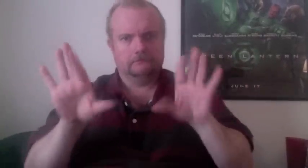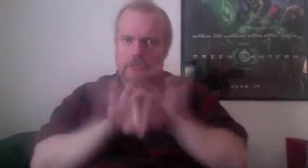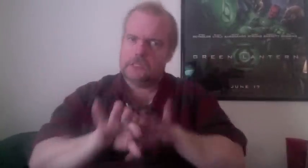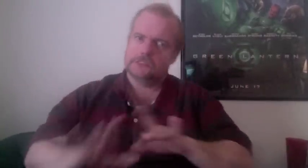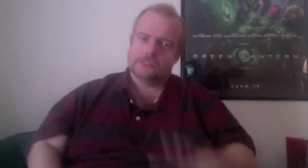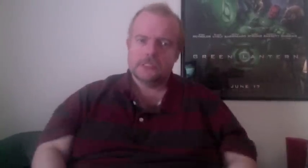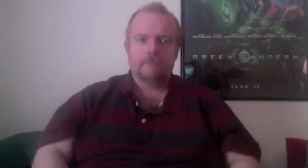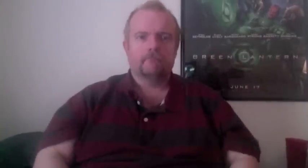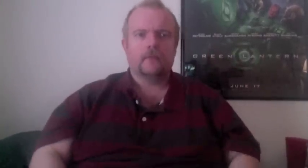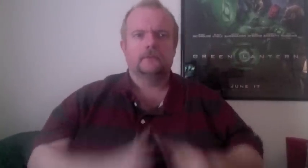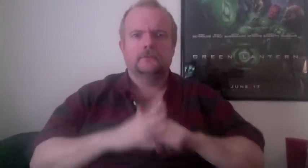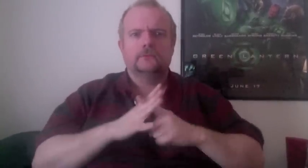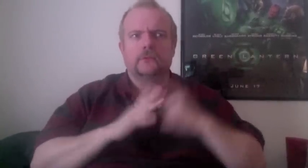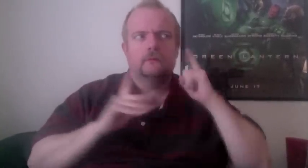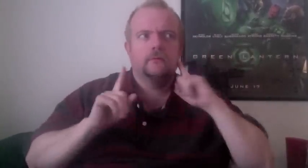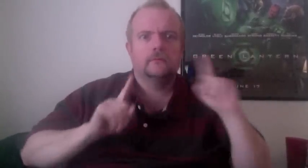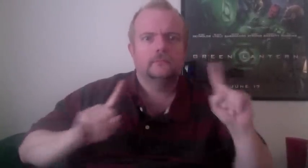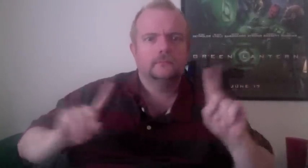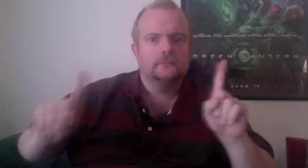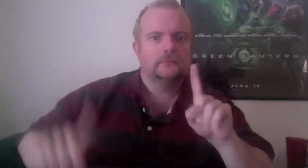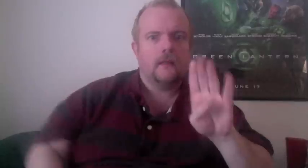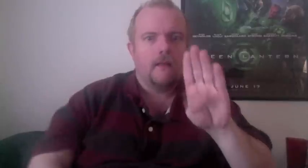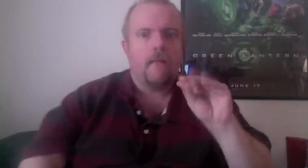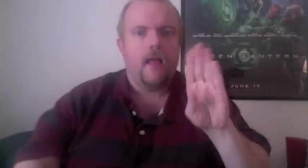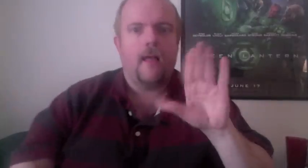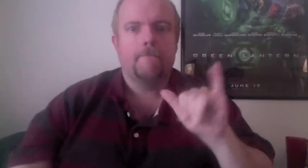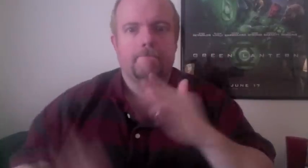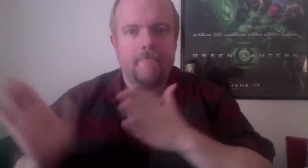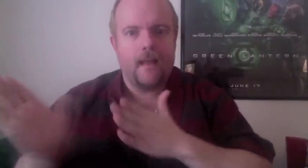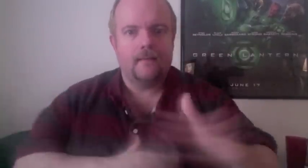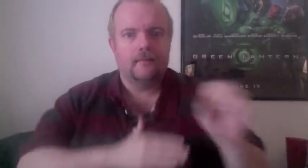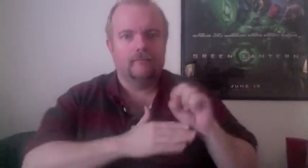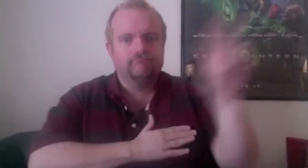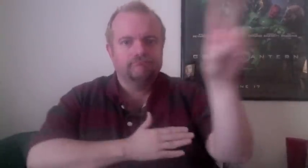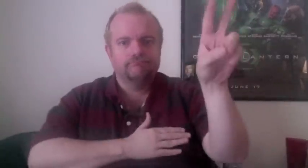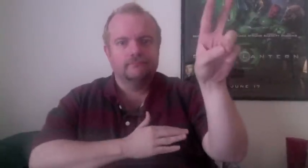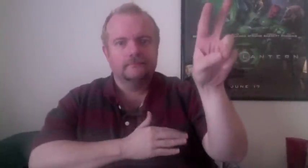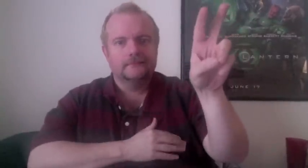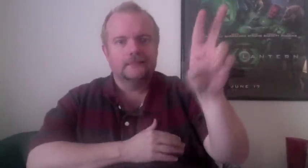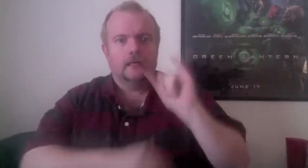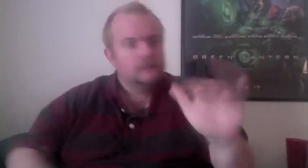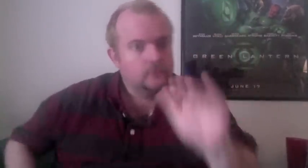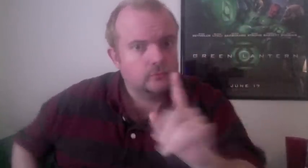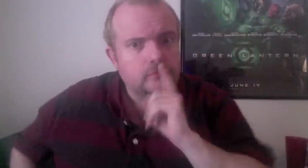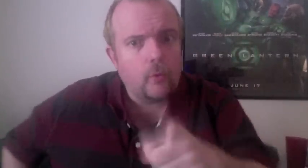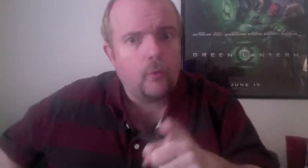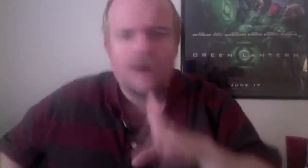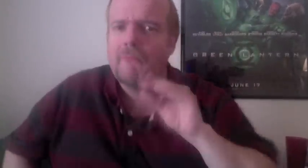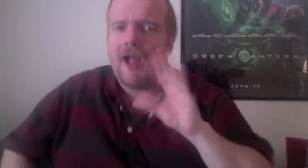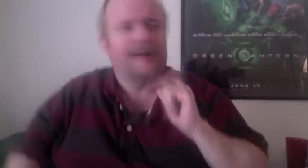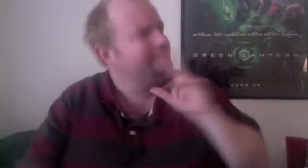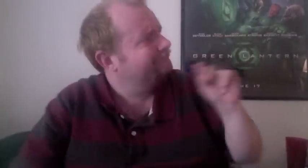bloodhound, and I do search and rescue, kind of my serious job, and the fun, goofy job is the dog grooming job.